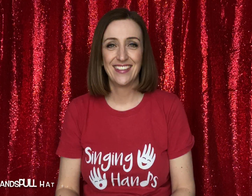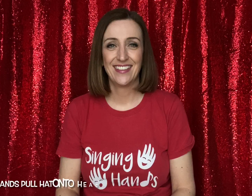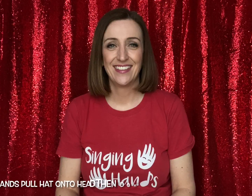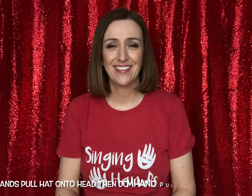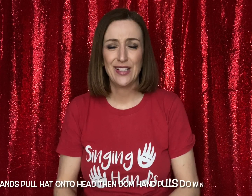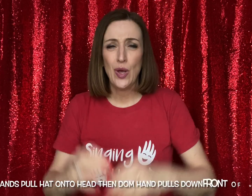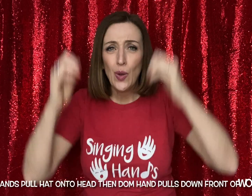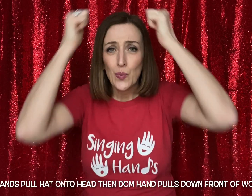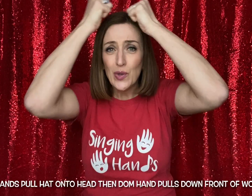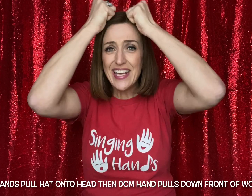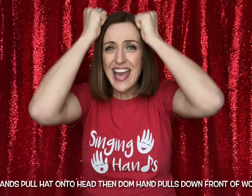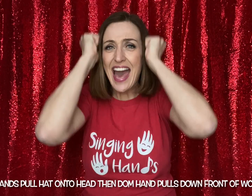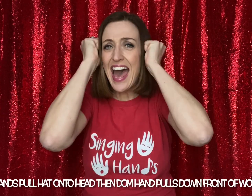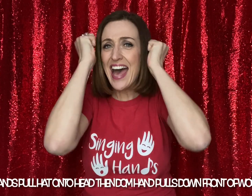Woolly hat.